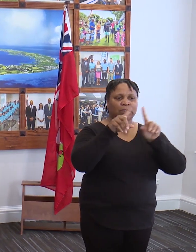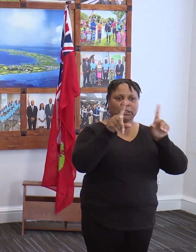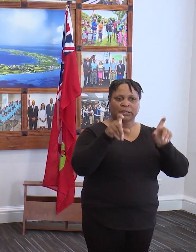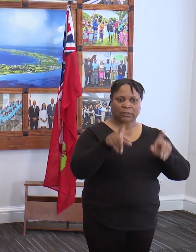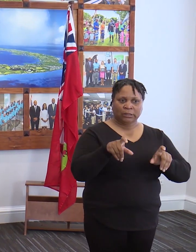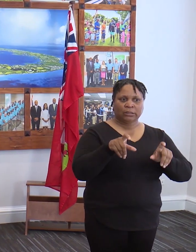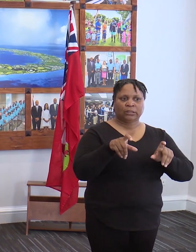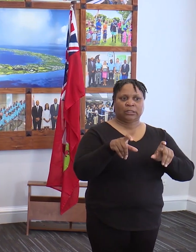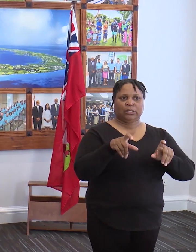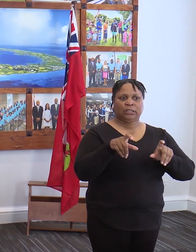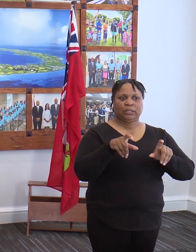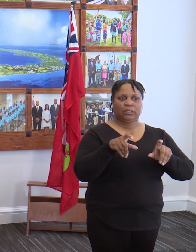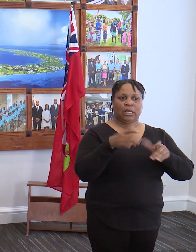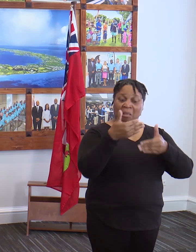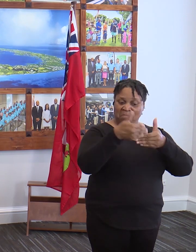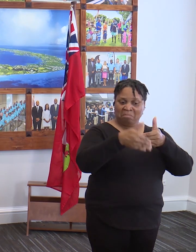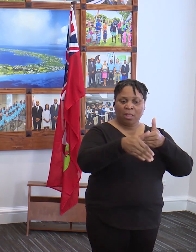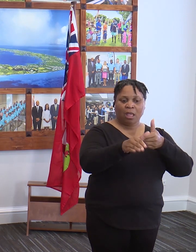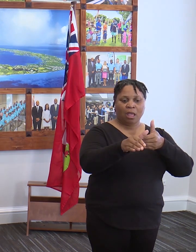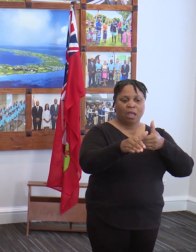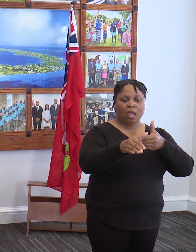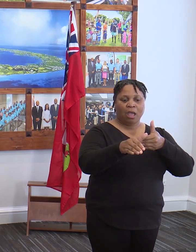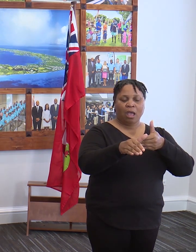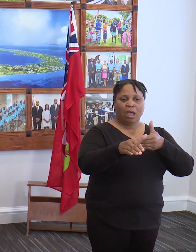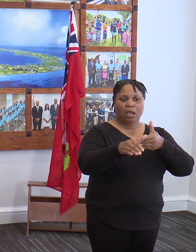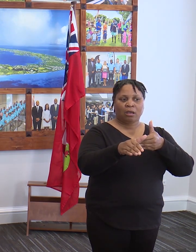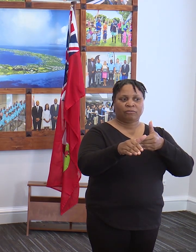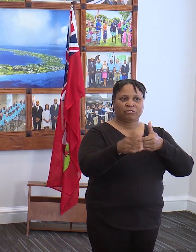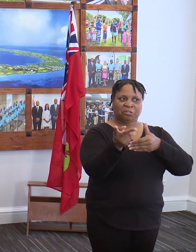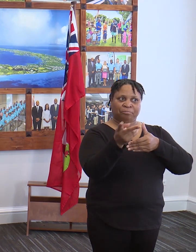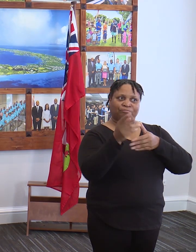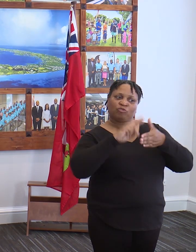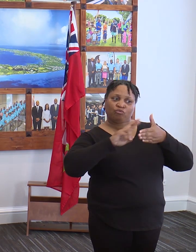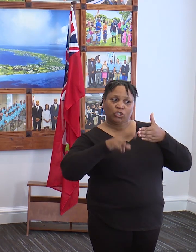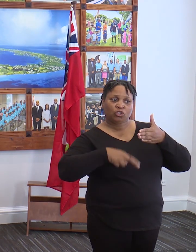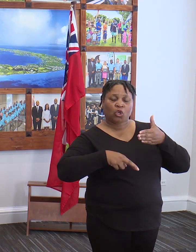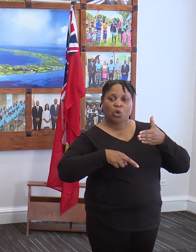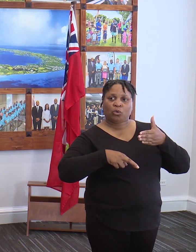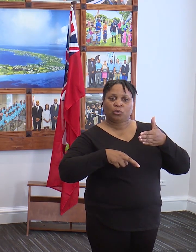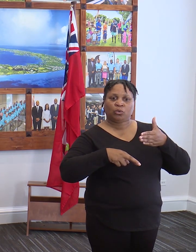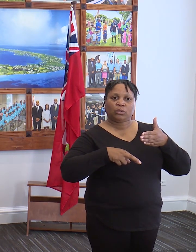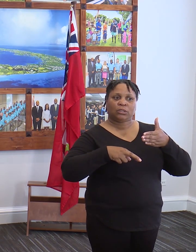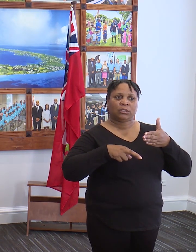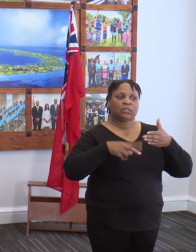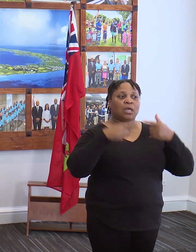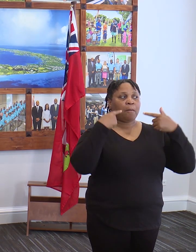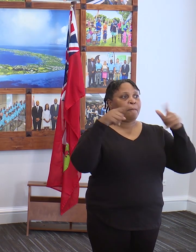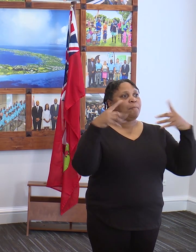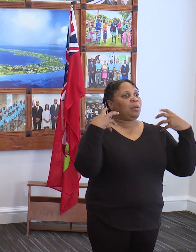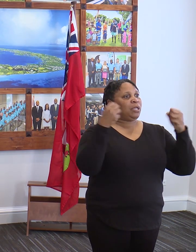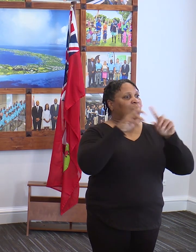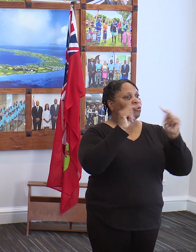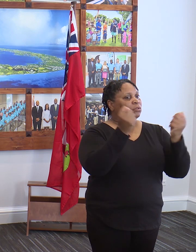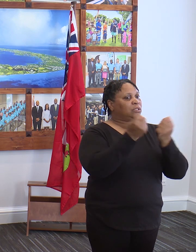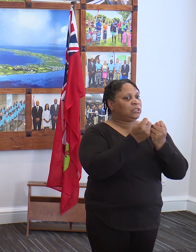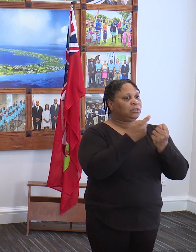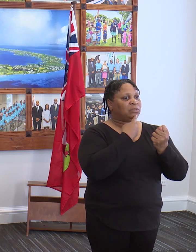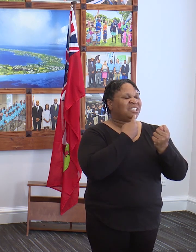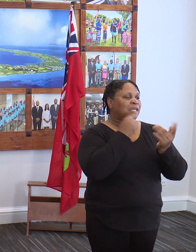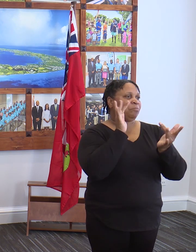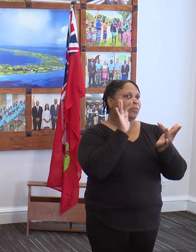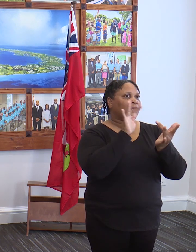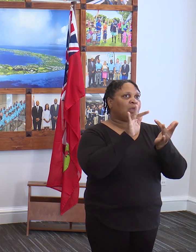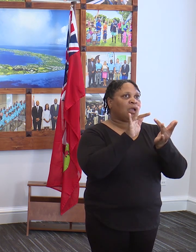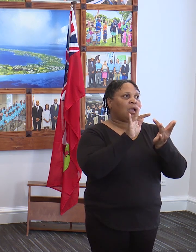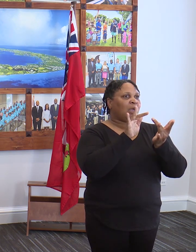following the acquisition of those results, the public health team started to make what we refer to as contact